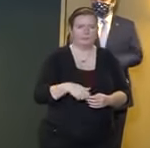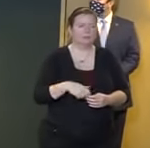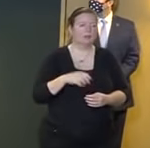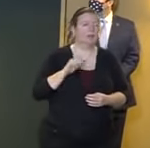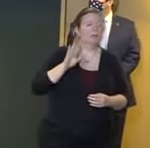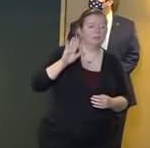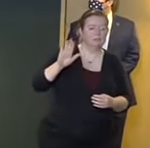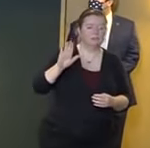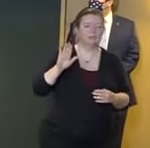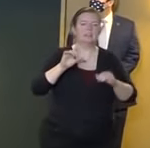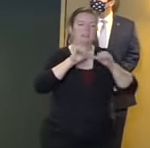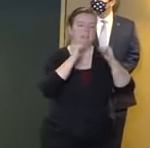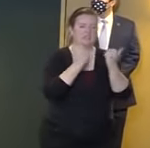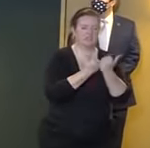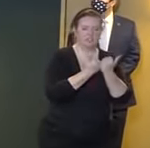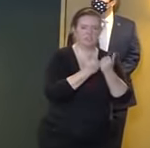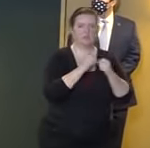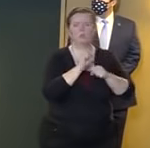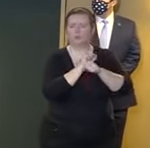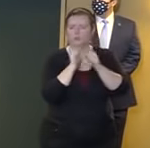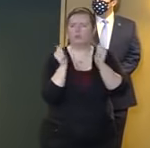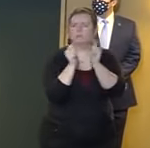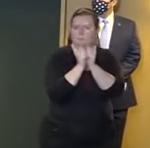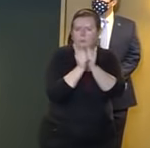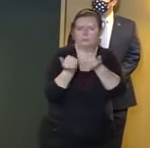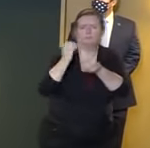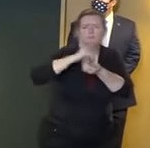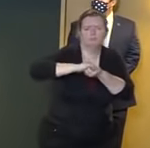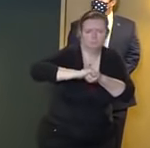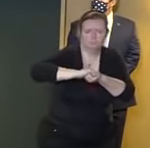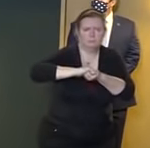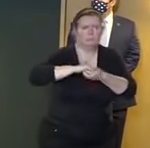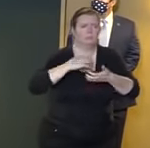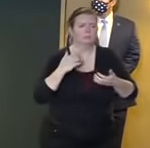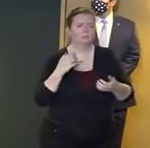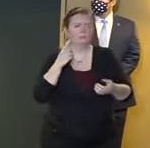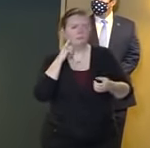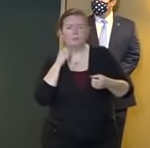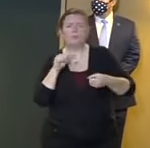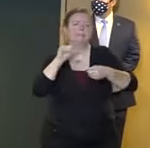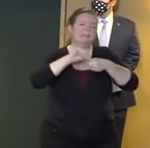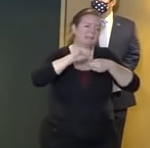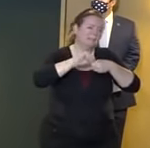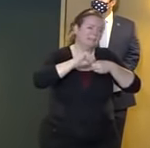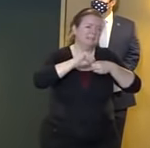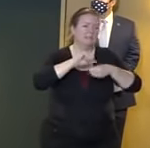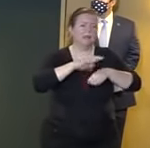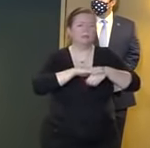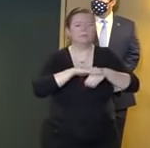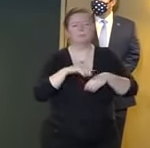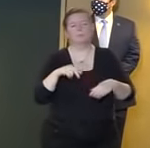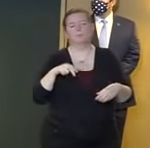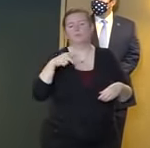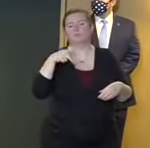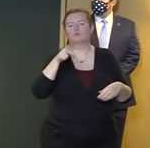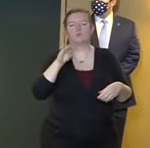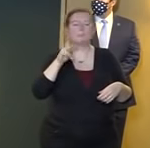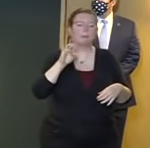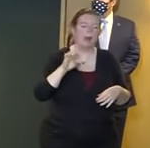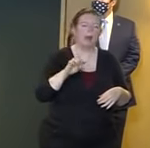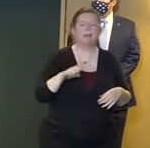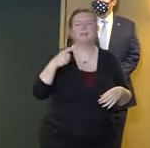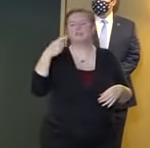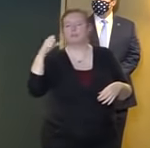together to ensure that service stations on the New Jersey Turnpike the Garden State Parkway and Atlantic City Expressway are at